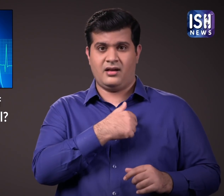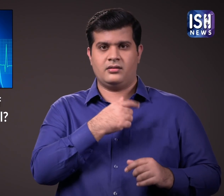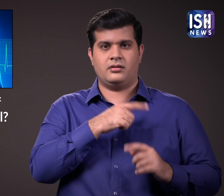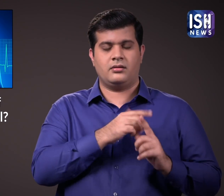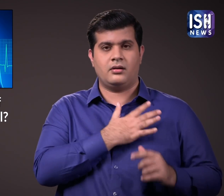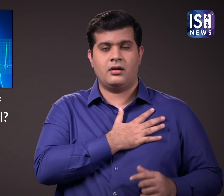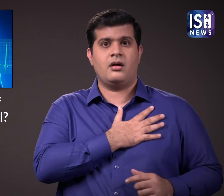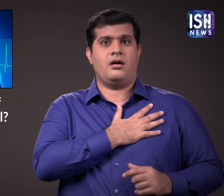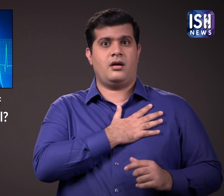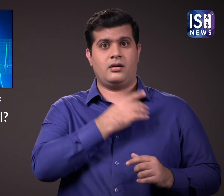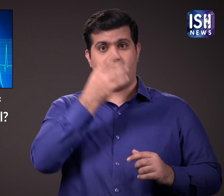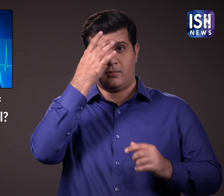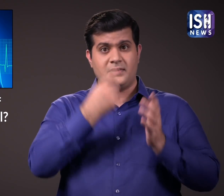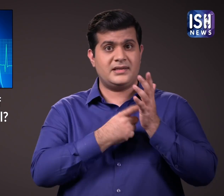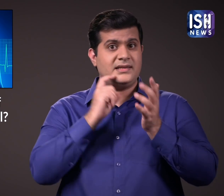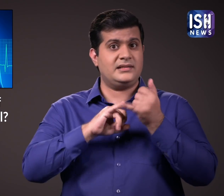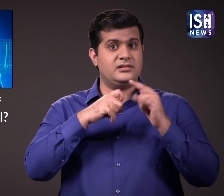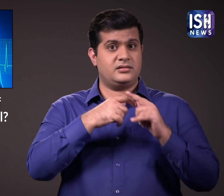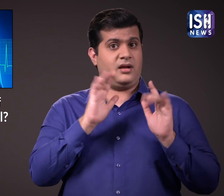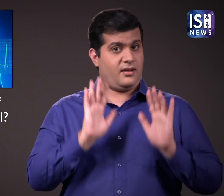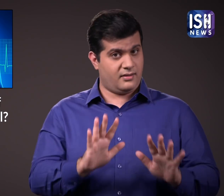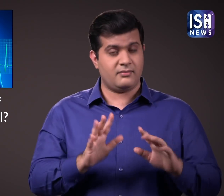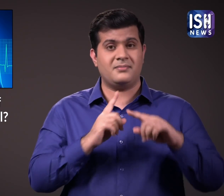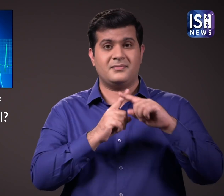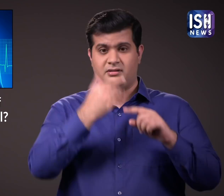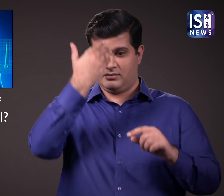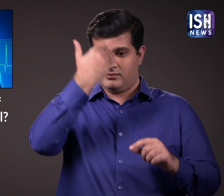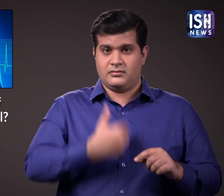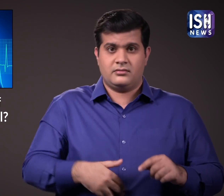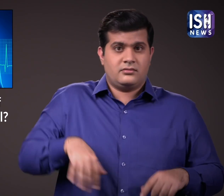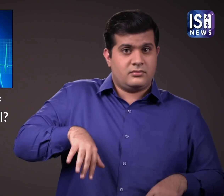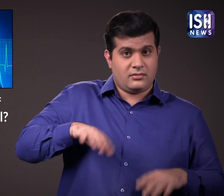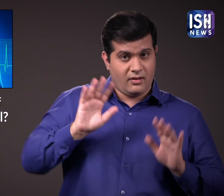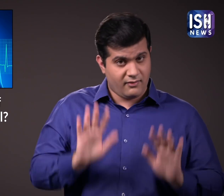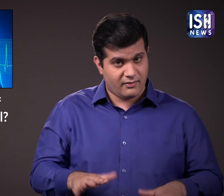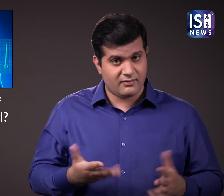heart attacks, stroke and other cardiovascular problems.